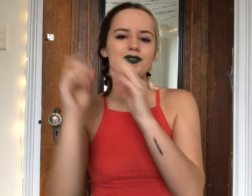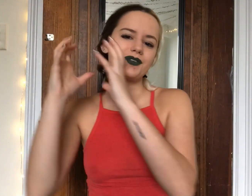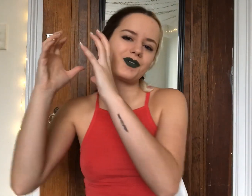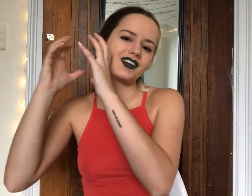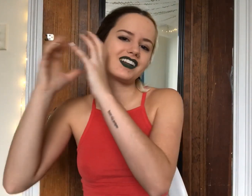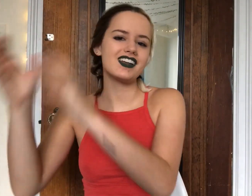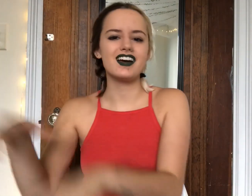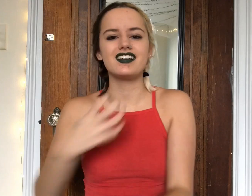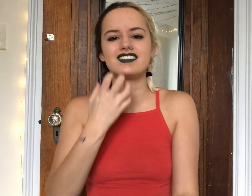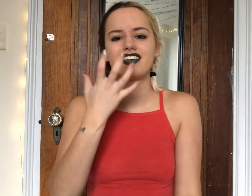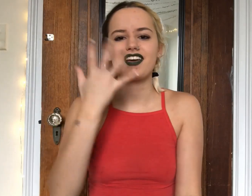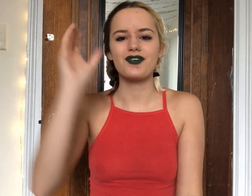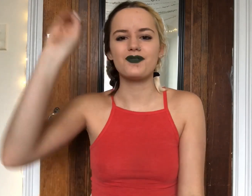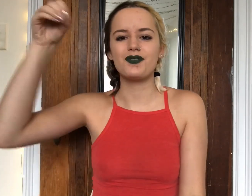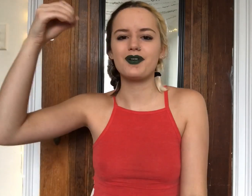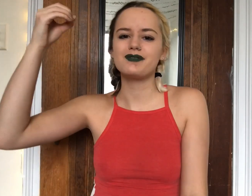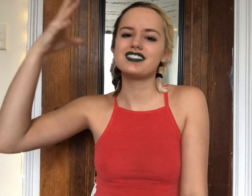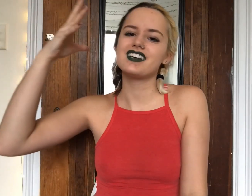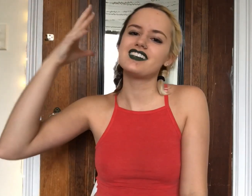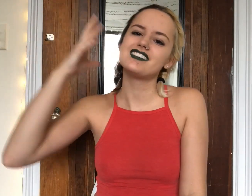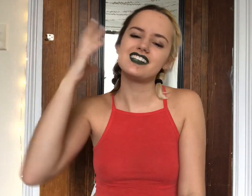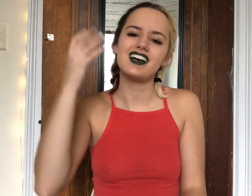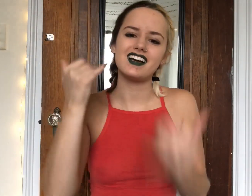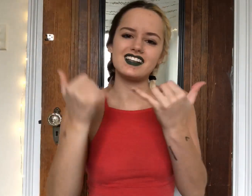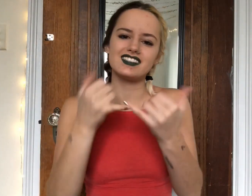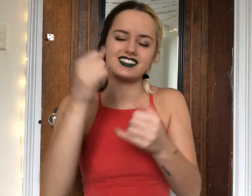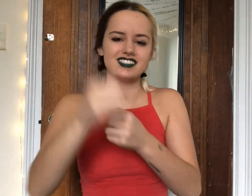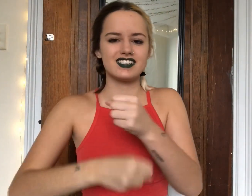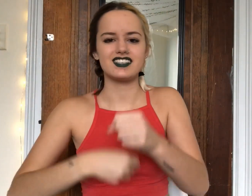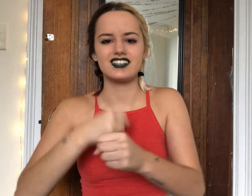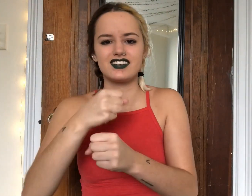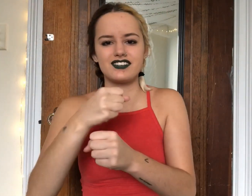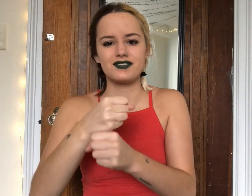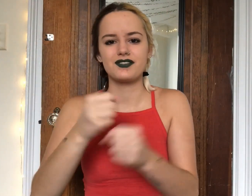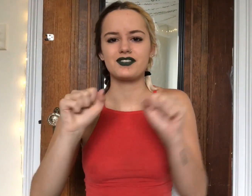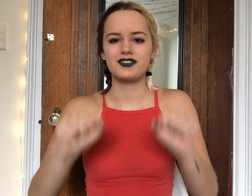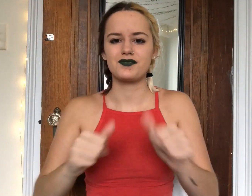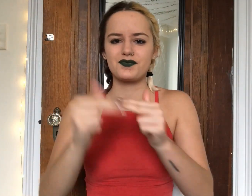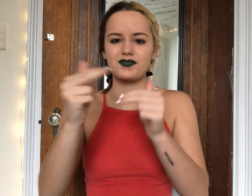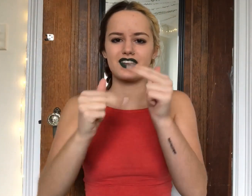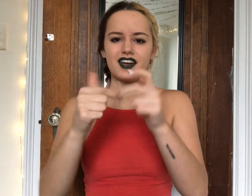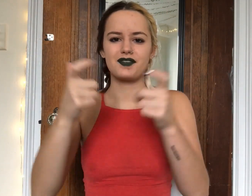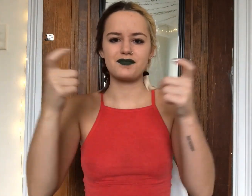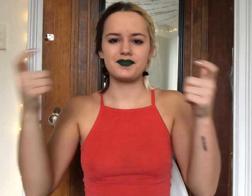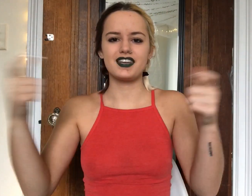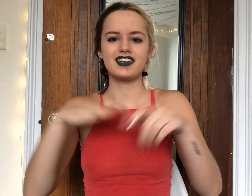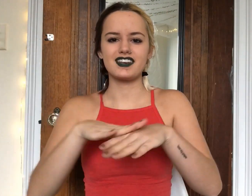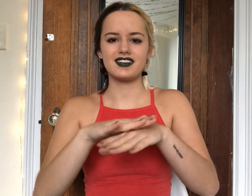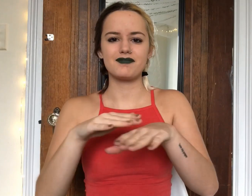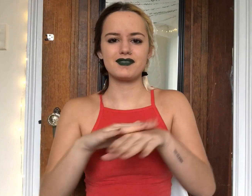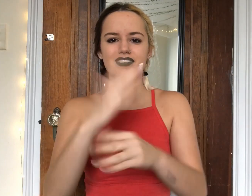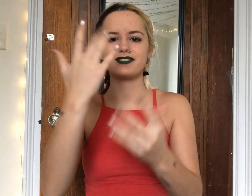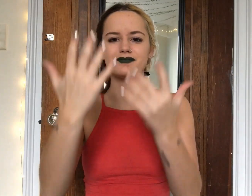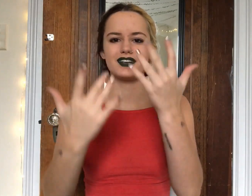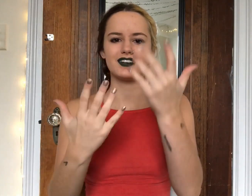Coconuts And A Warm Sunshine So We Can Build A Big Beach Bonfire